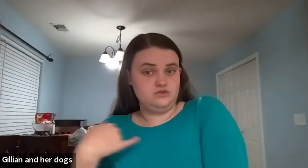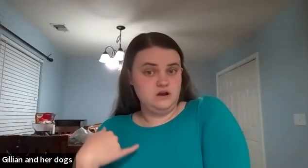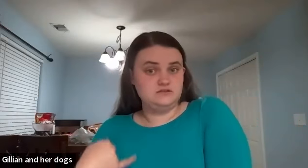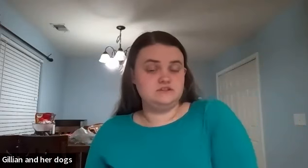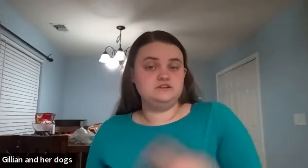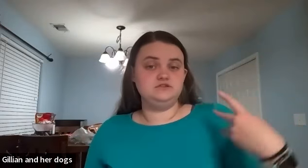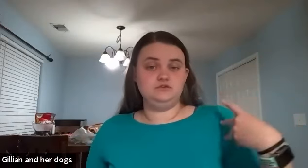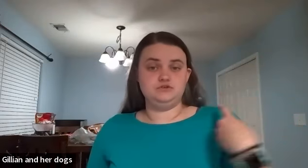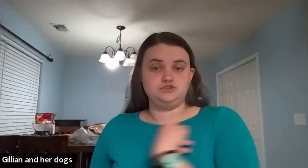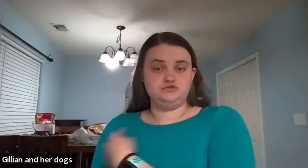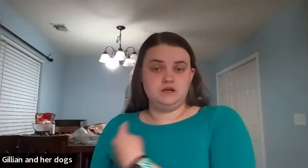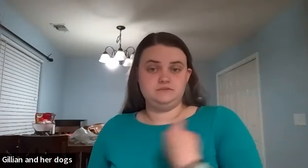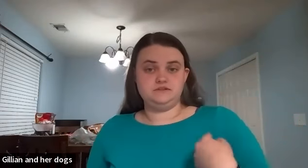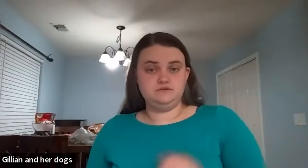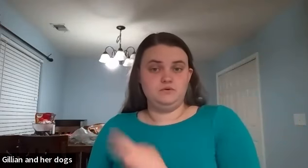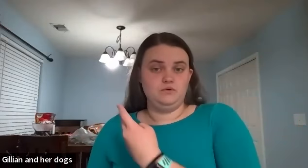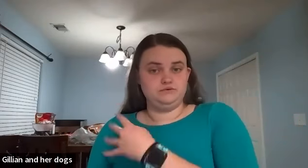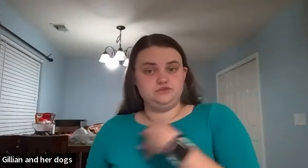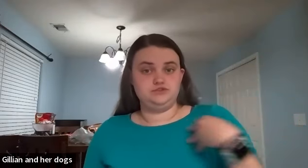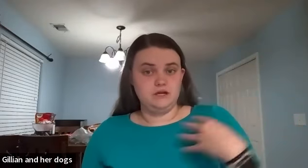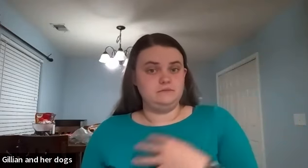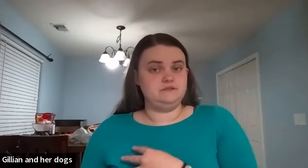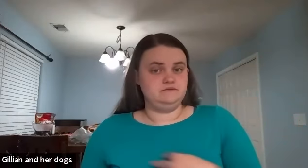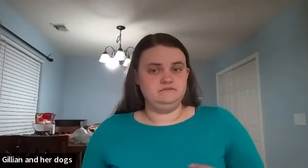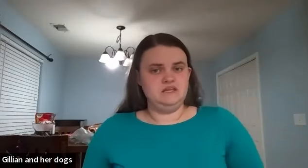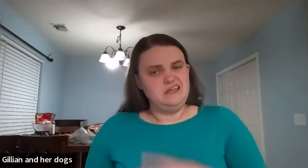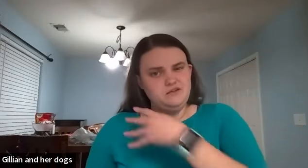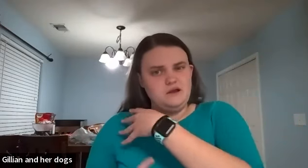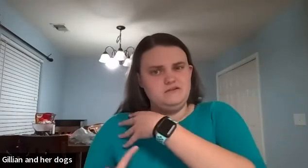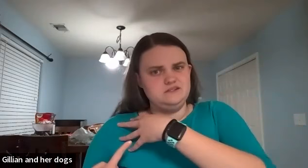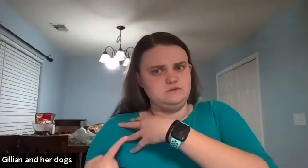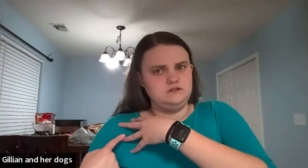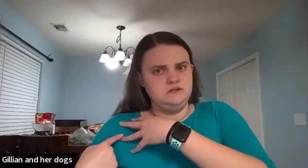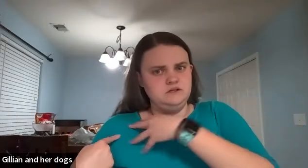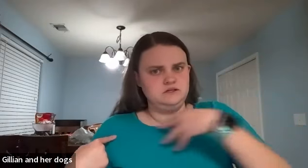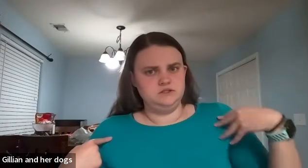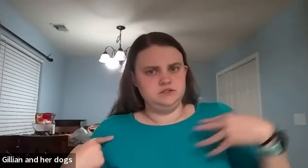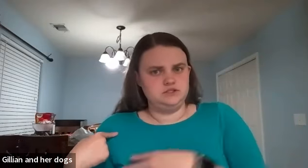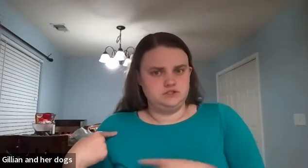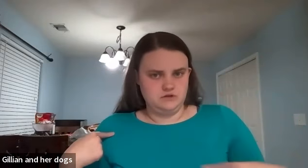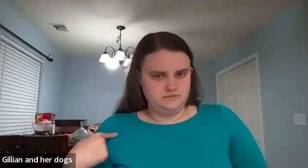across horizontal you'll go stripes or stripes either way on this one stripes